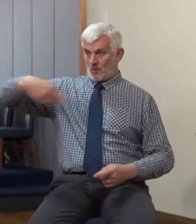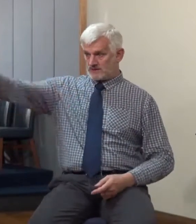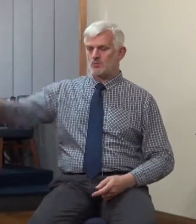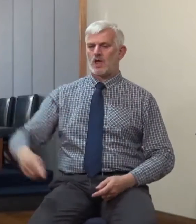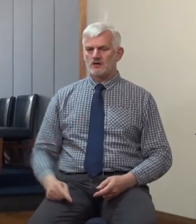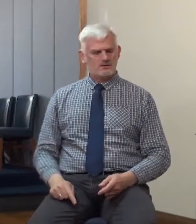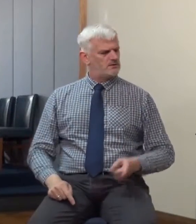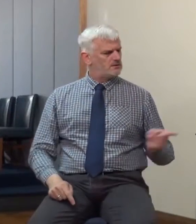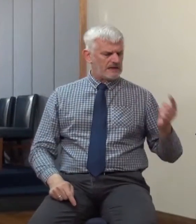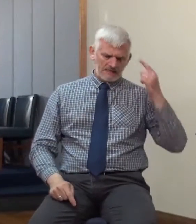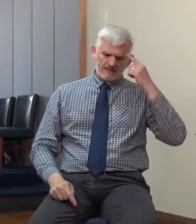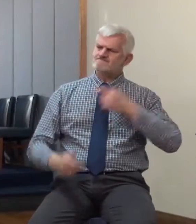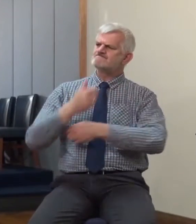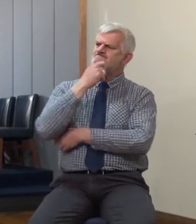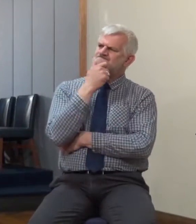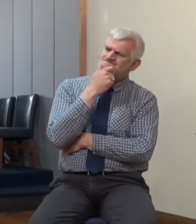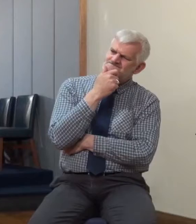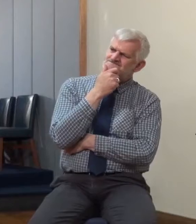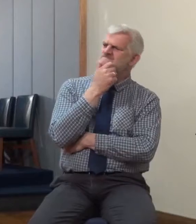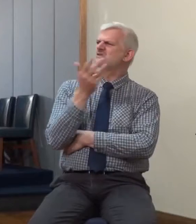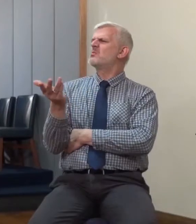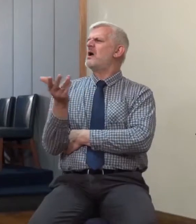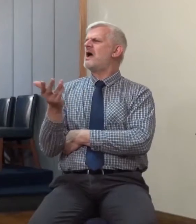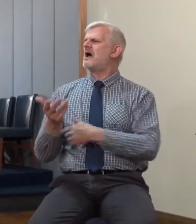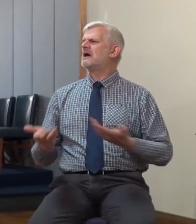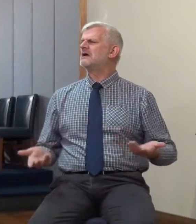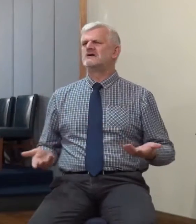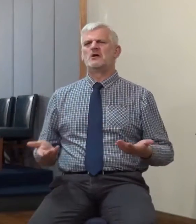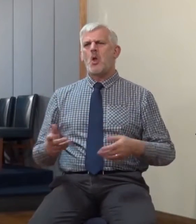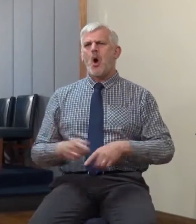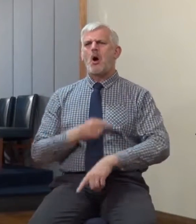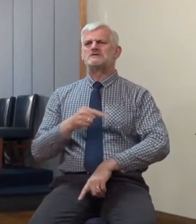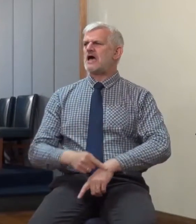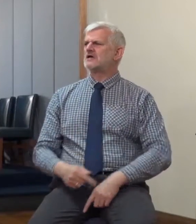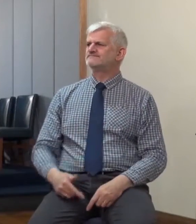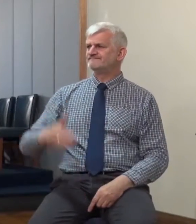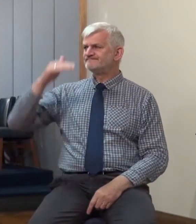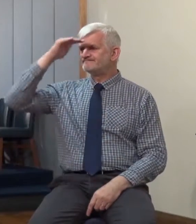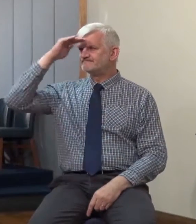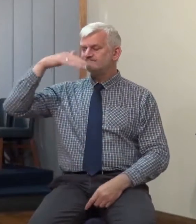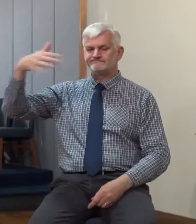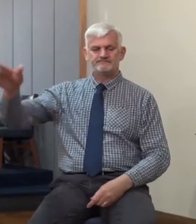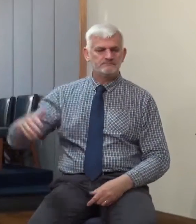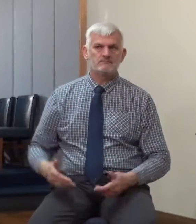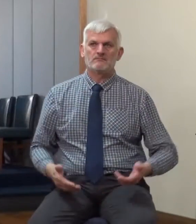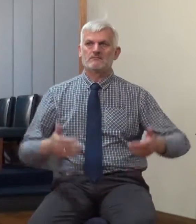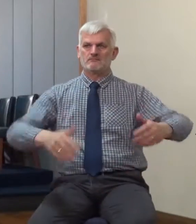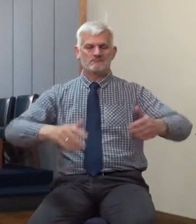delayeth his coming, and shall begin to smite his fellow servants, and treat and drink with the drunken,